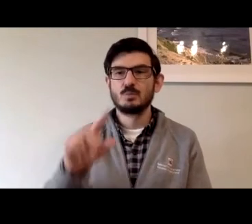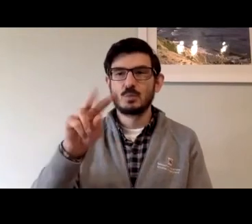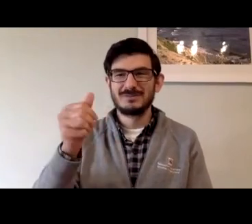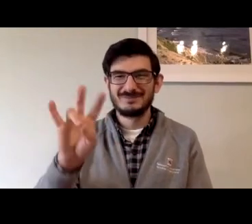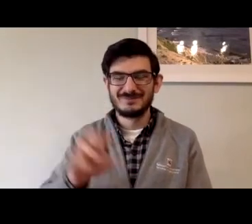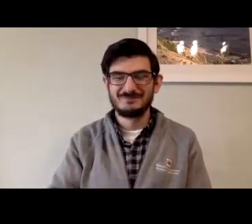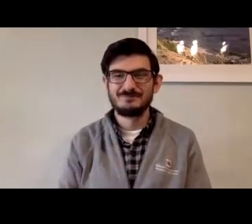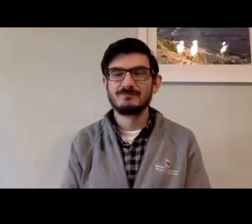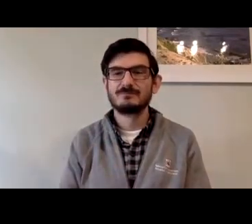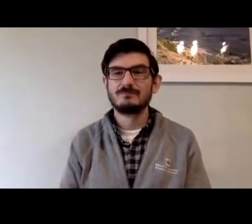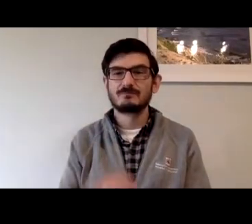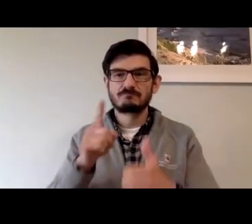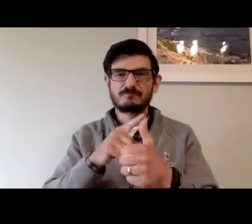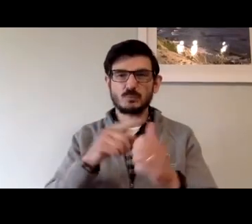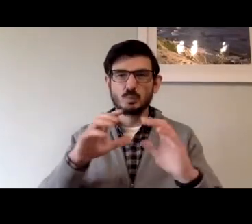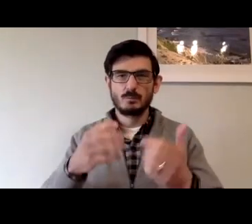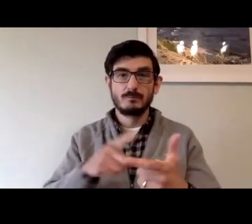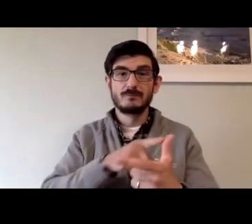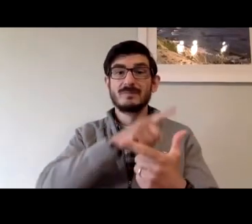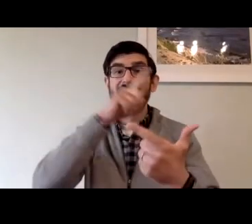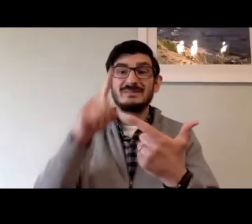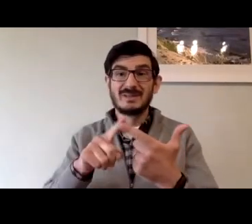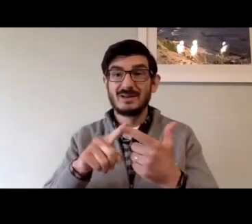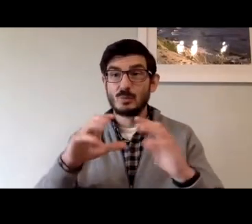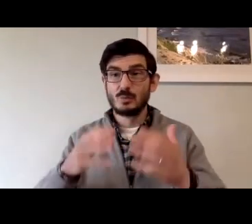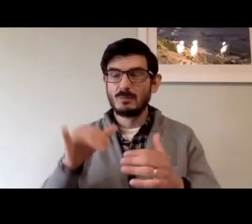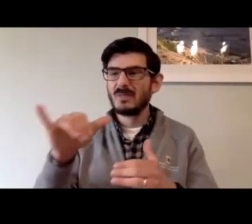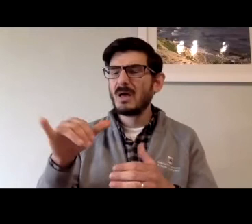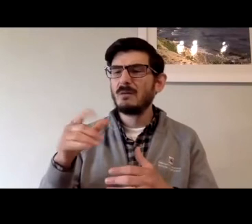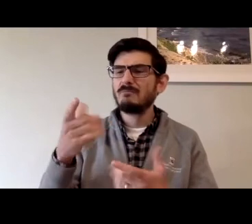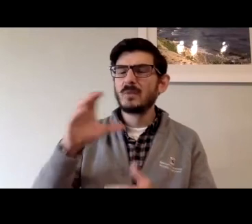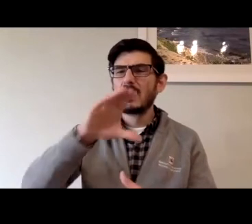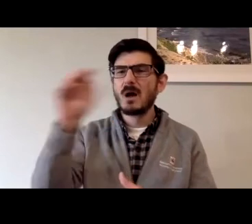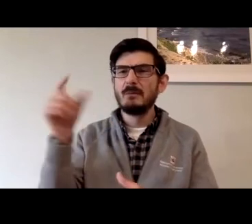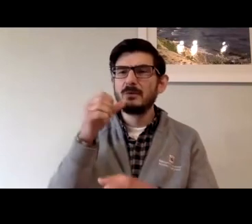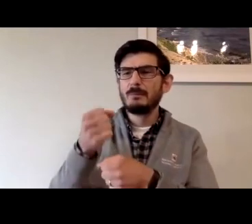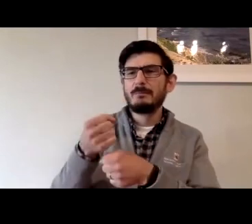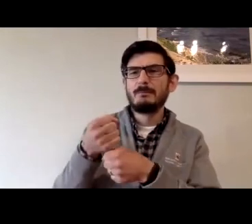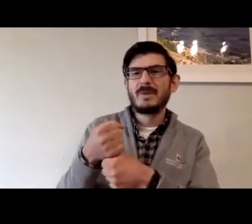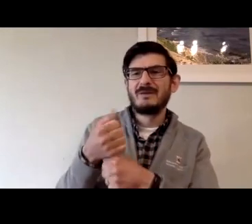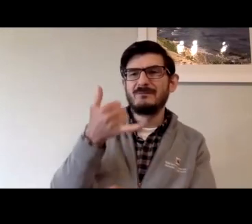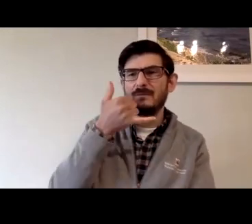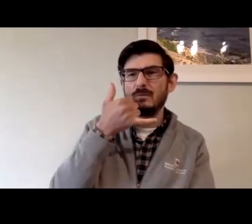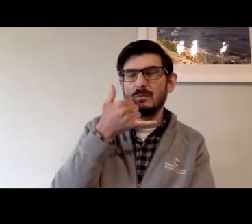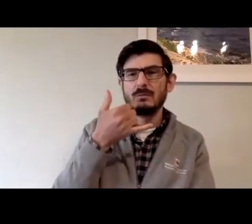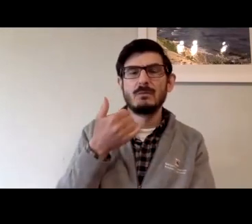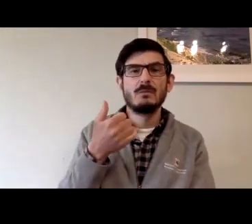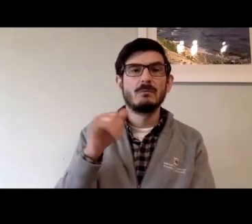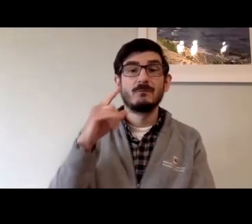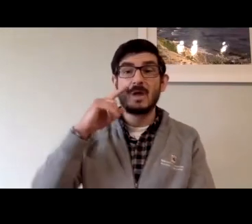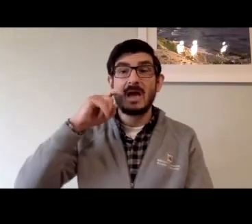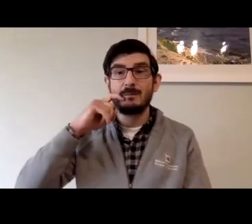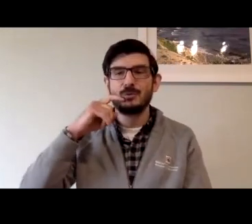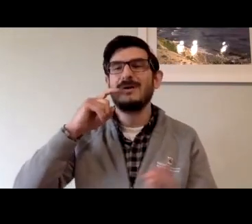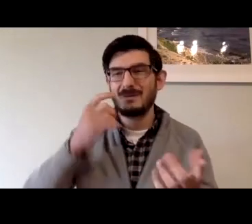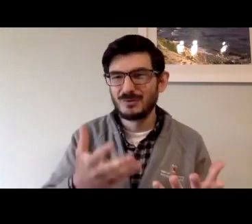That was for December, the latter part, the 31 December 2017, at least one phone model they had to offer